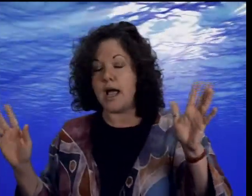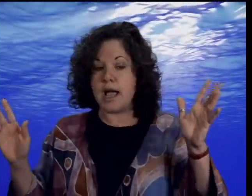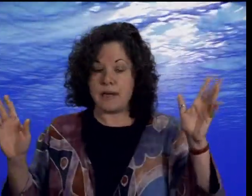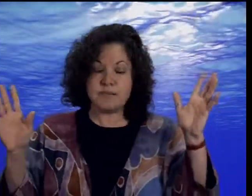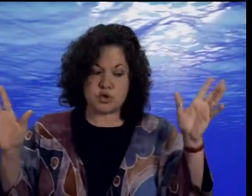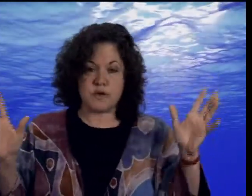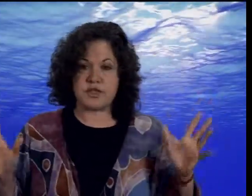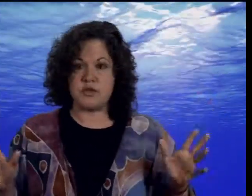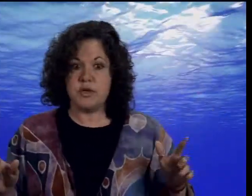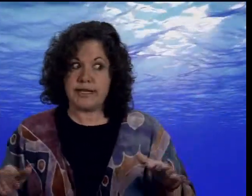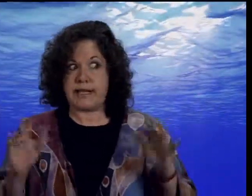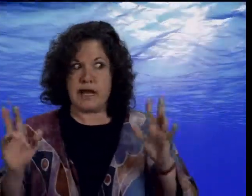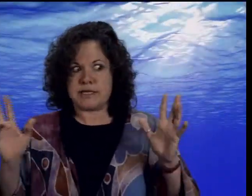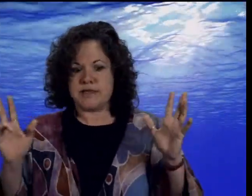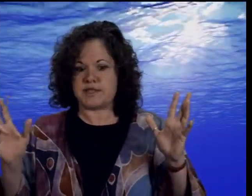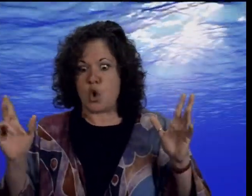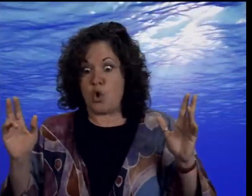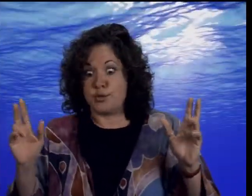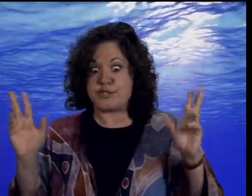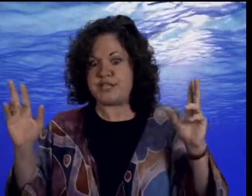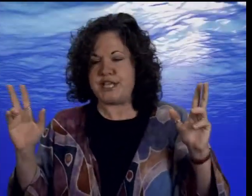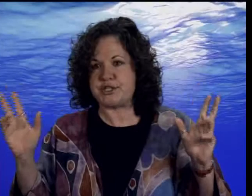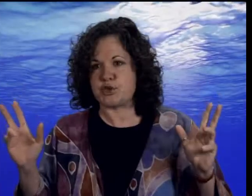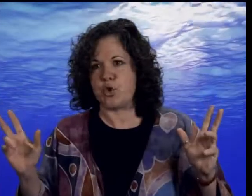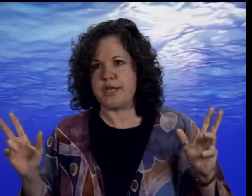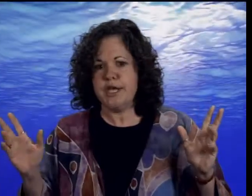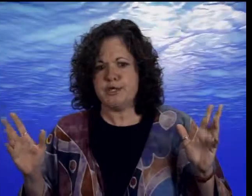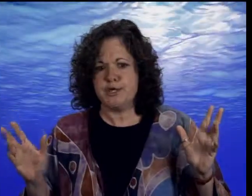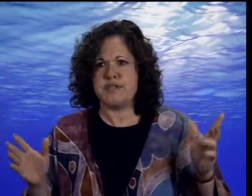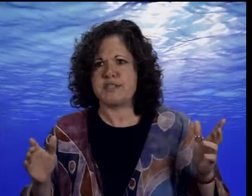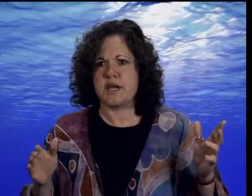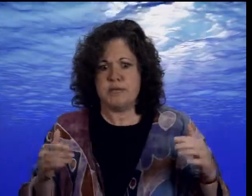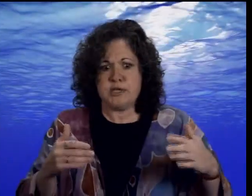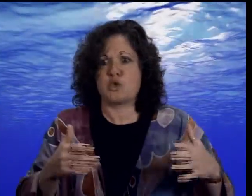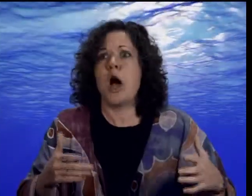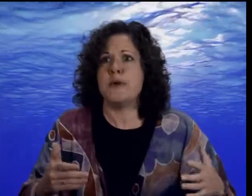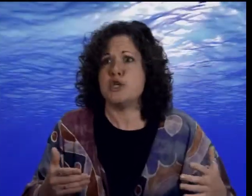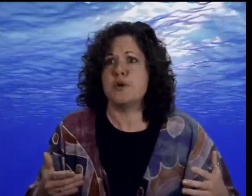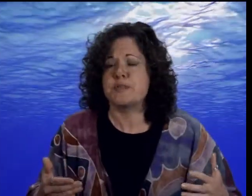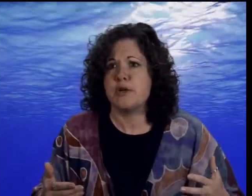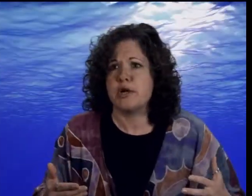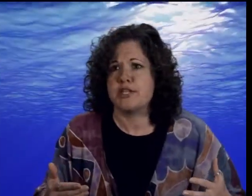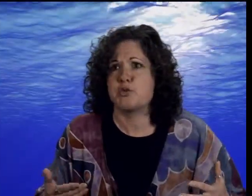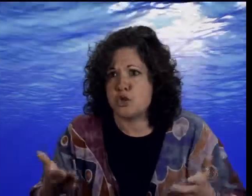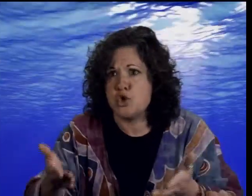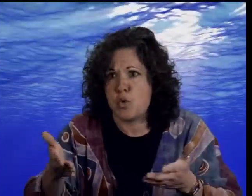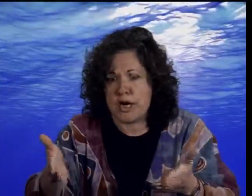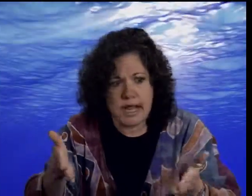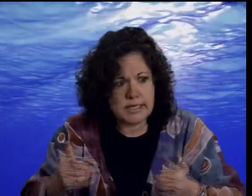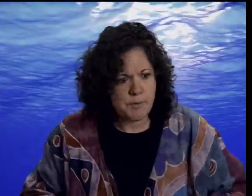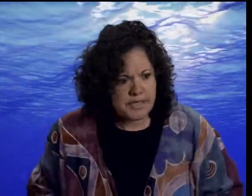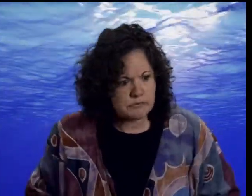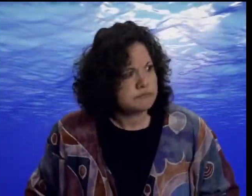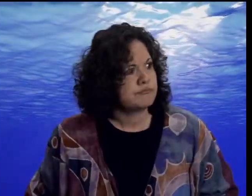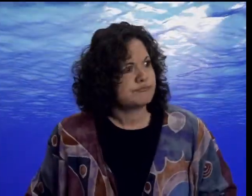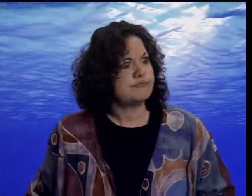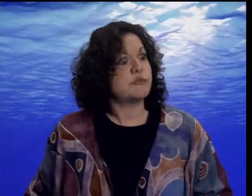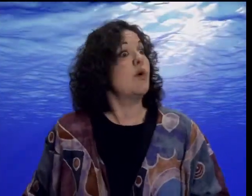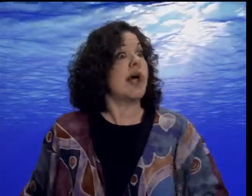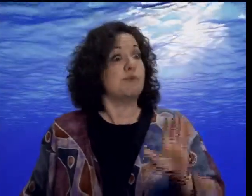I'm sure that you concocted this whole sea story due to some trauma you experienced when you were a young guppy. Well, I'm